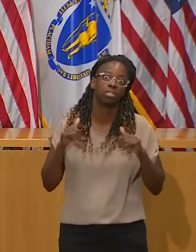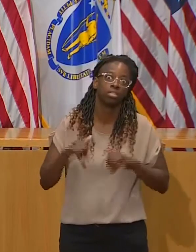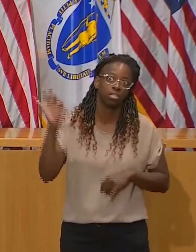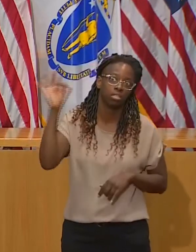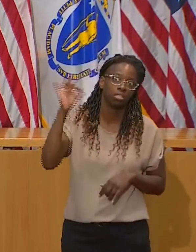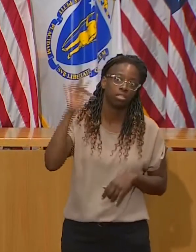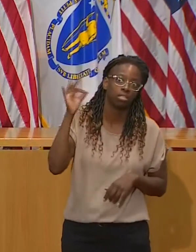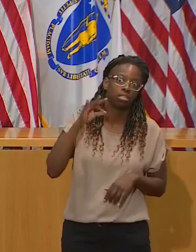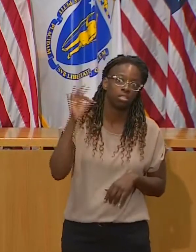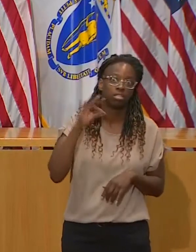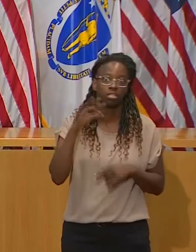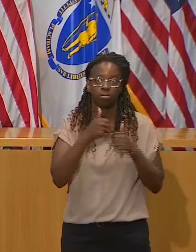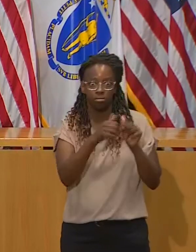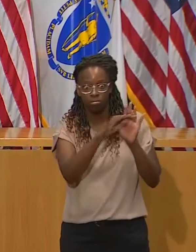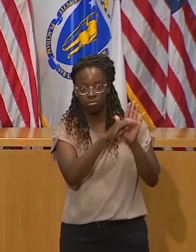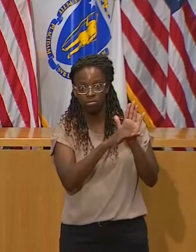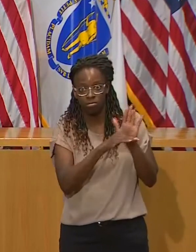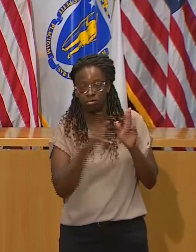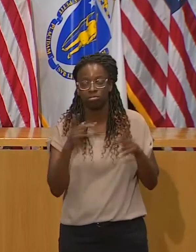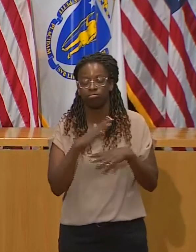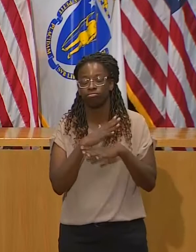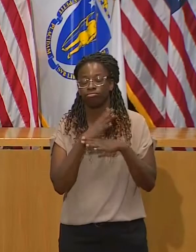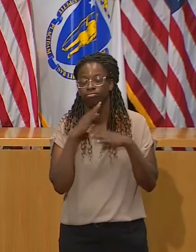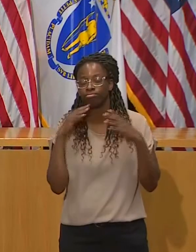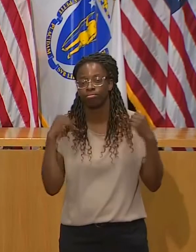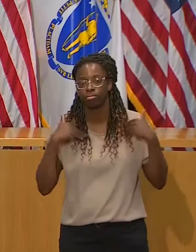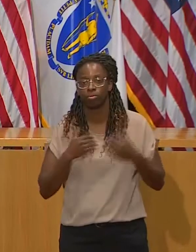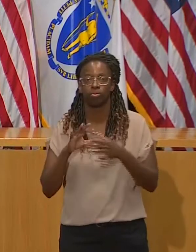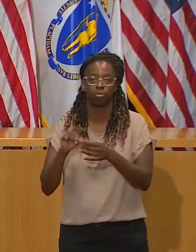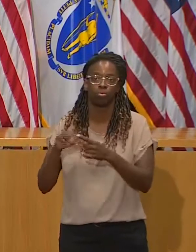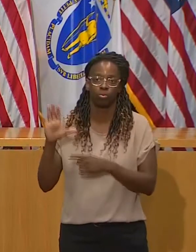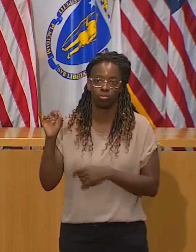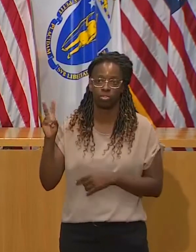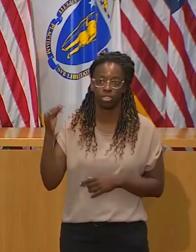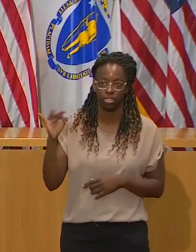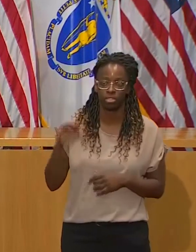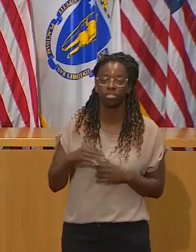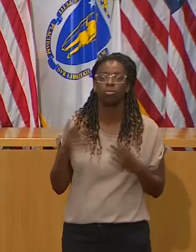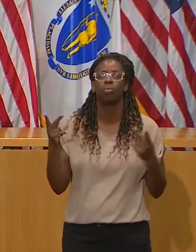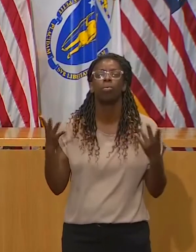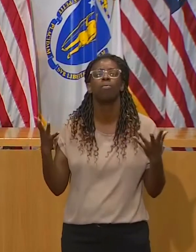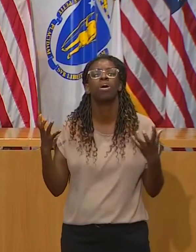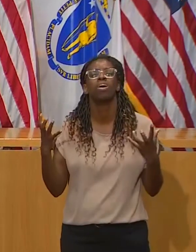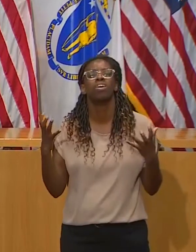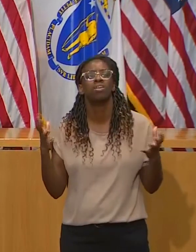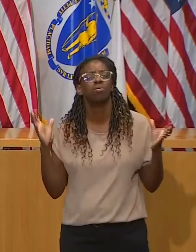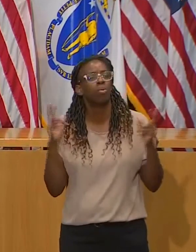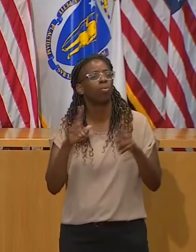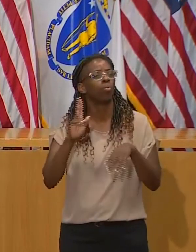the fact that people are hungry for the kind of